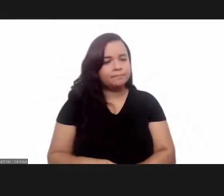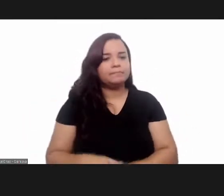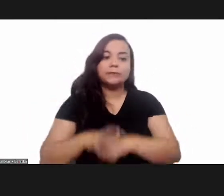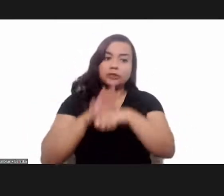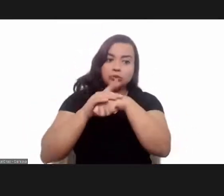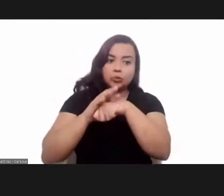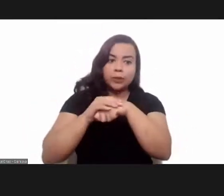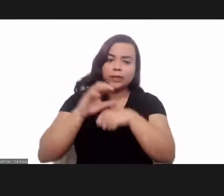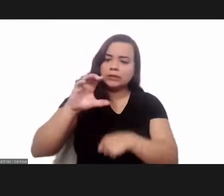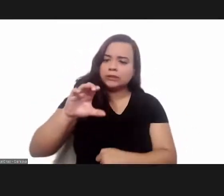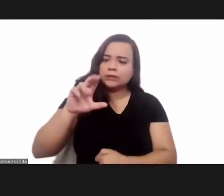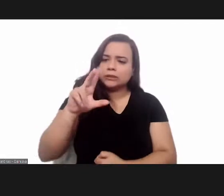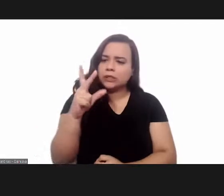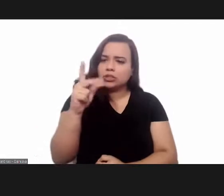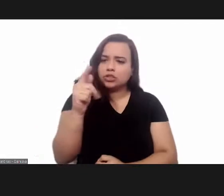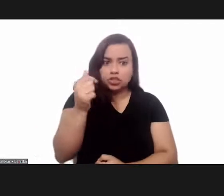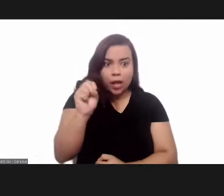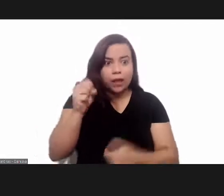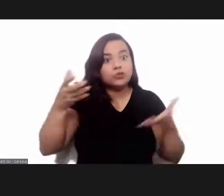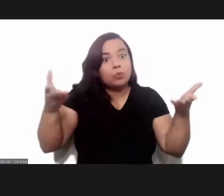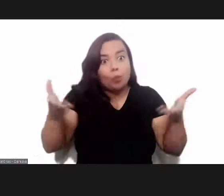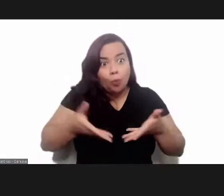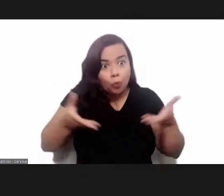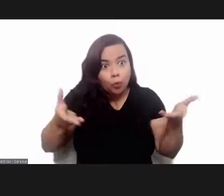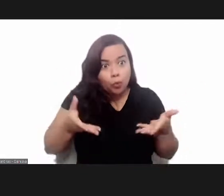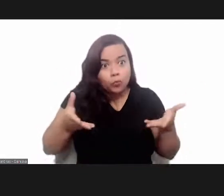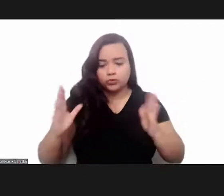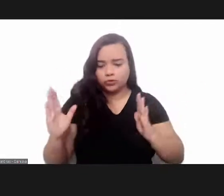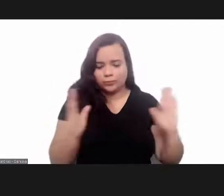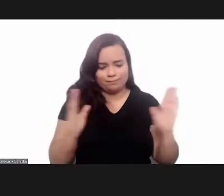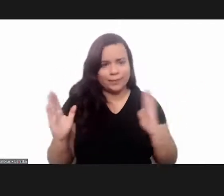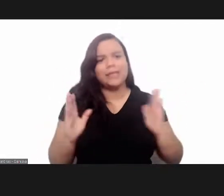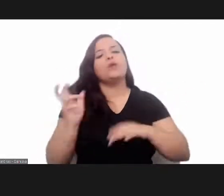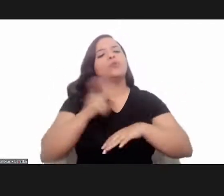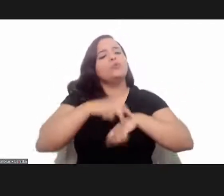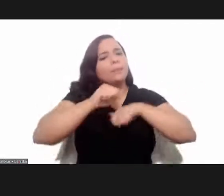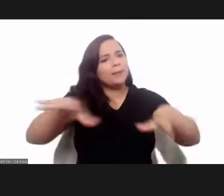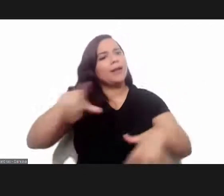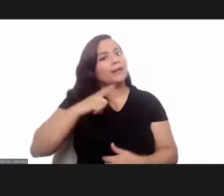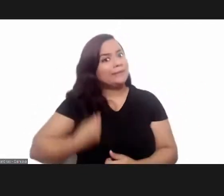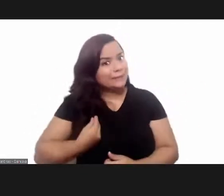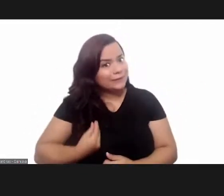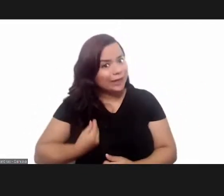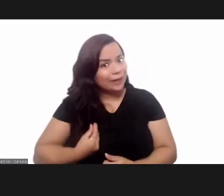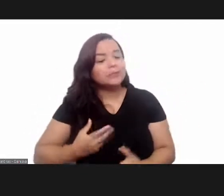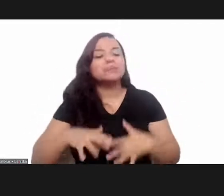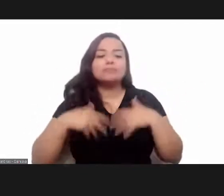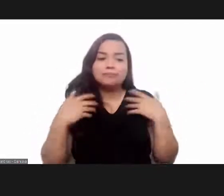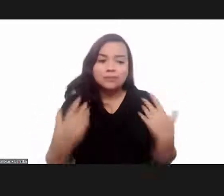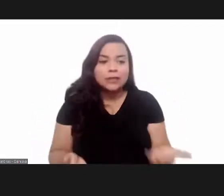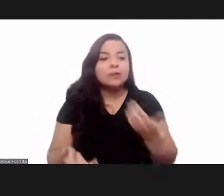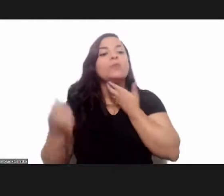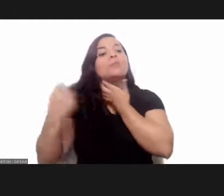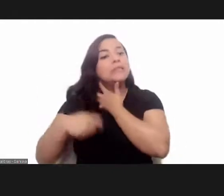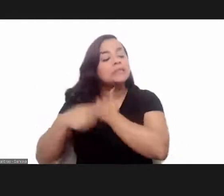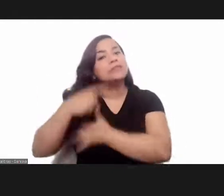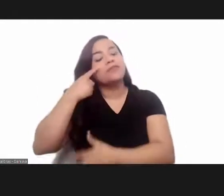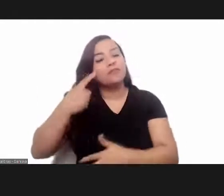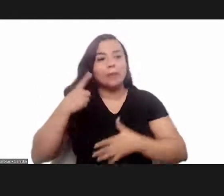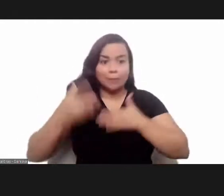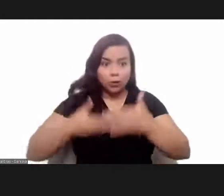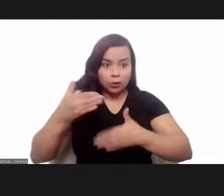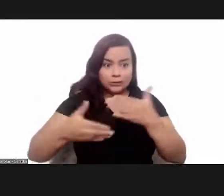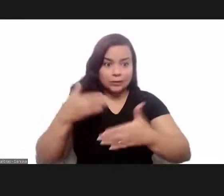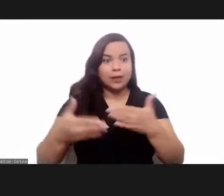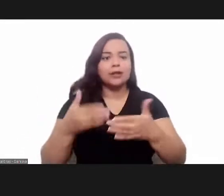chagas disease today in the context of the covid pandemic still has has to deal with the co-infection